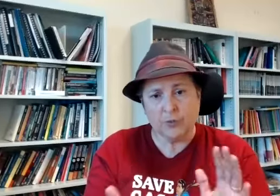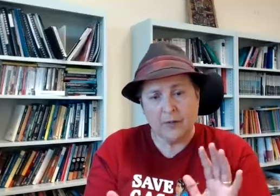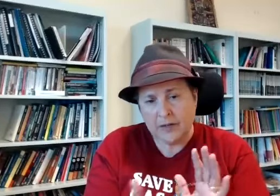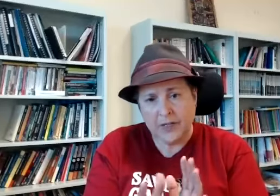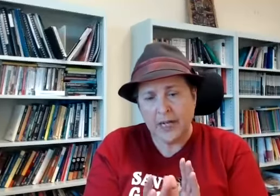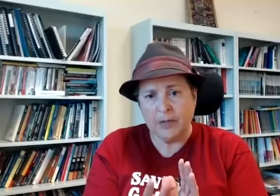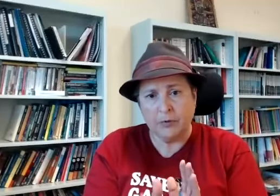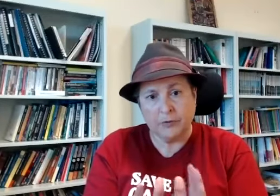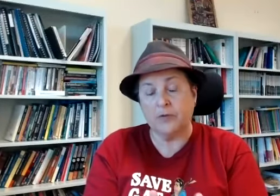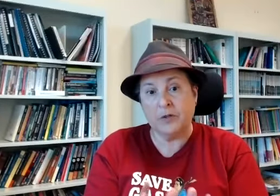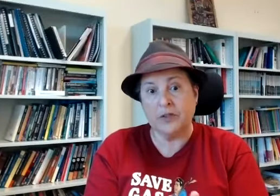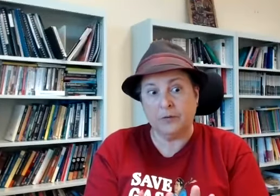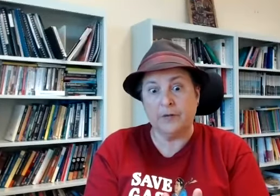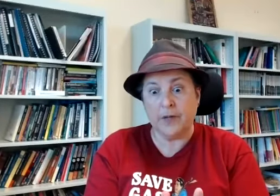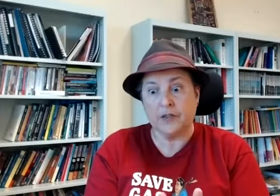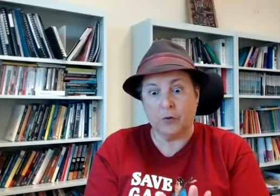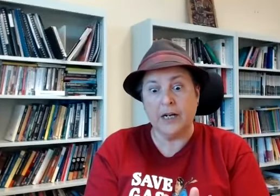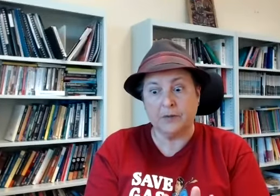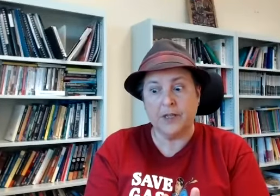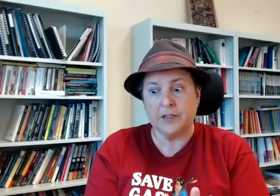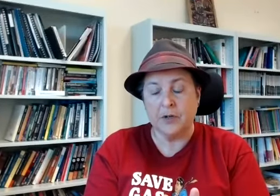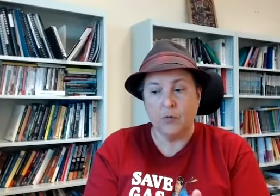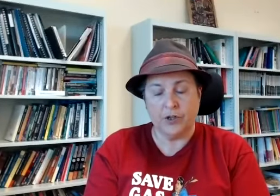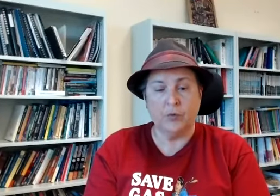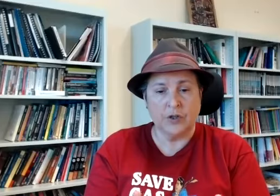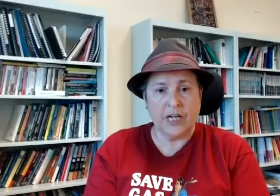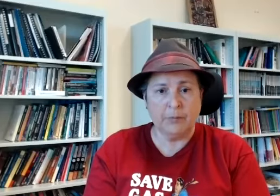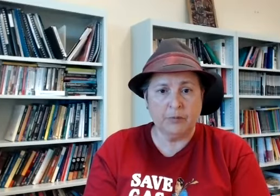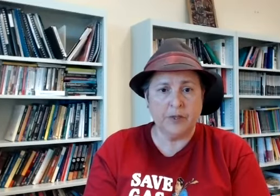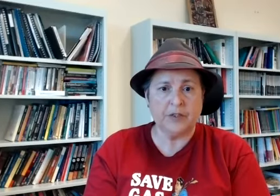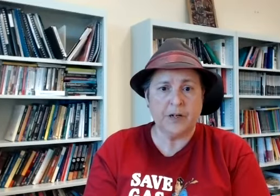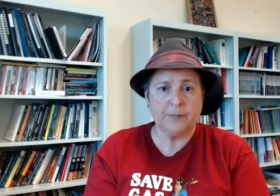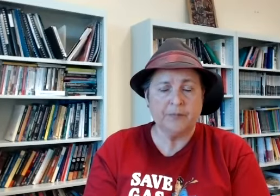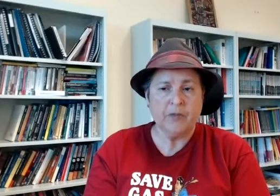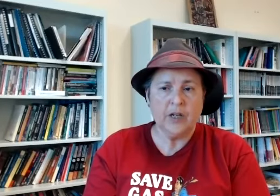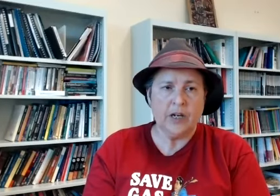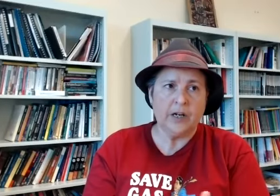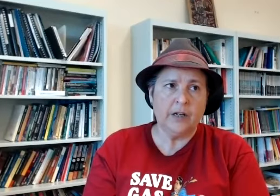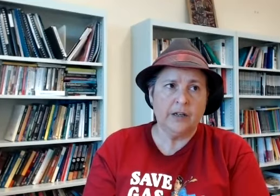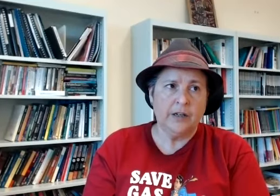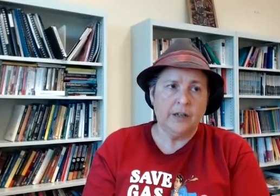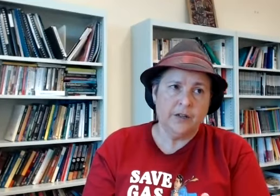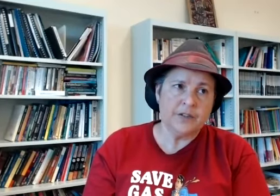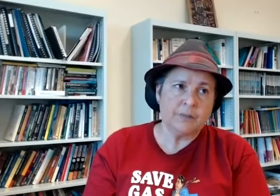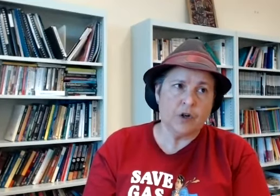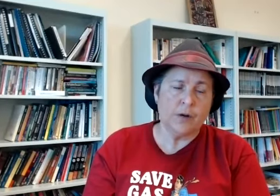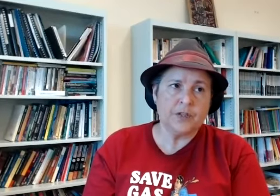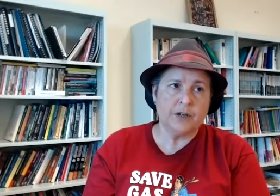way about seeing how people different from yourself live that's great i mean that's what you want to happen but um uh you know sometimes their